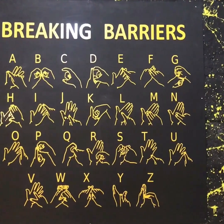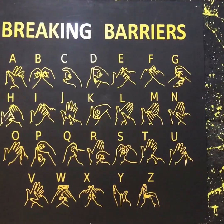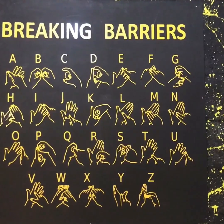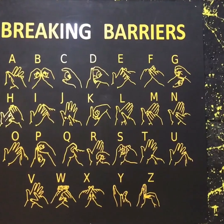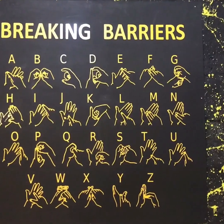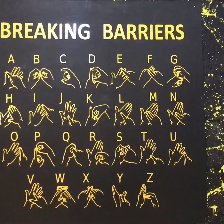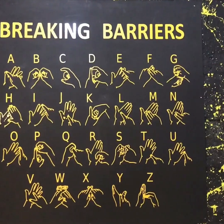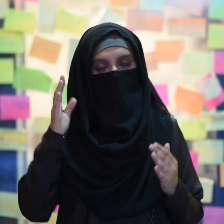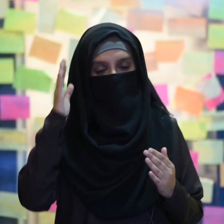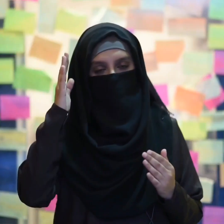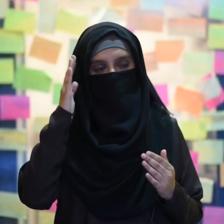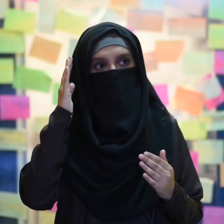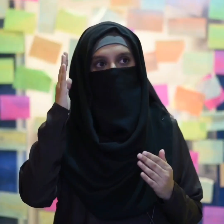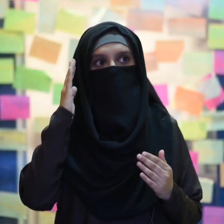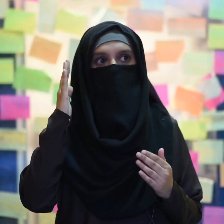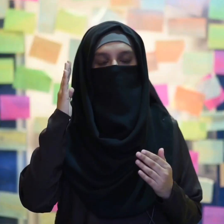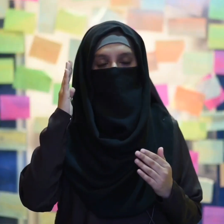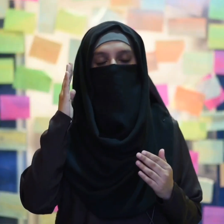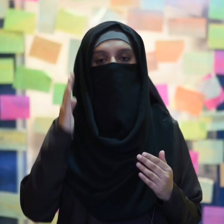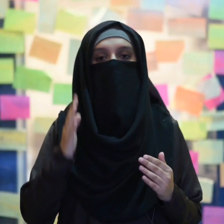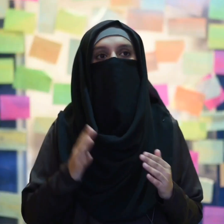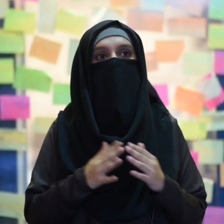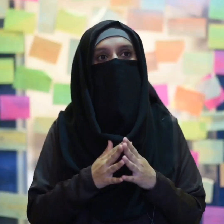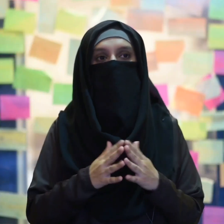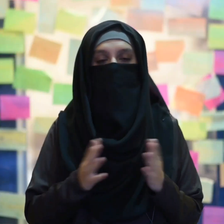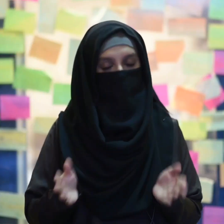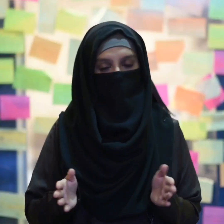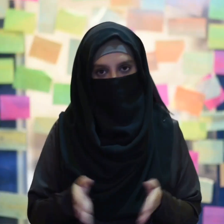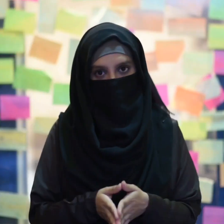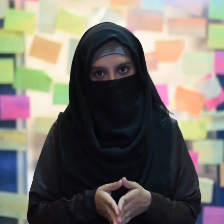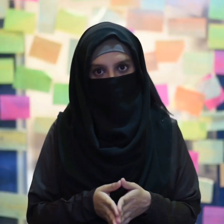So, Fezan had this thing in his mind and he came up with this idea.